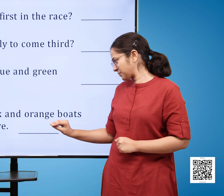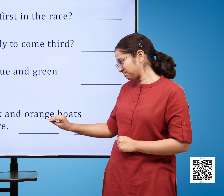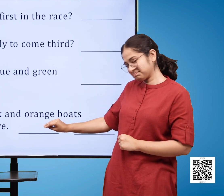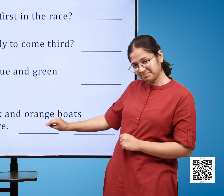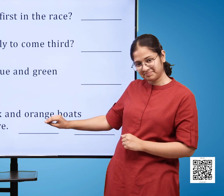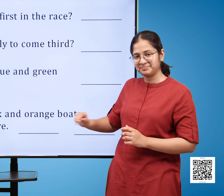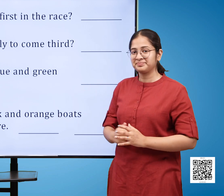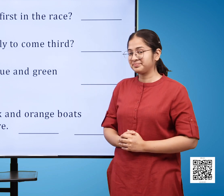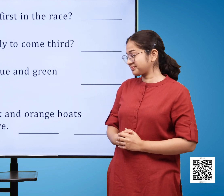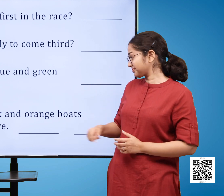picture blank